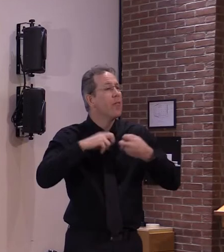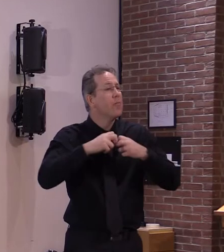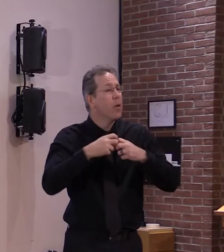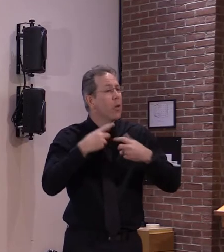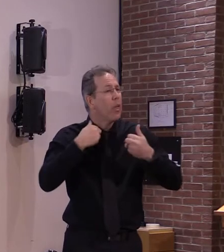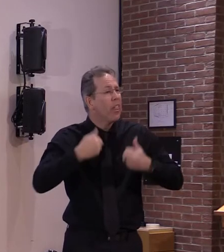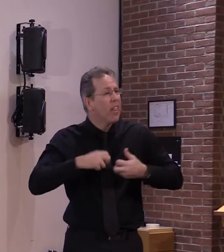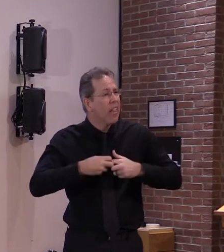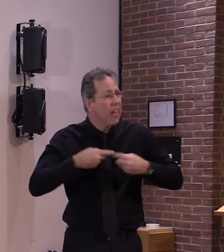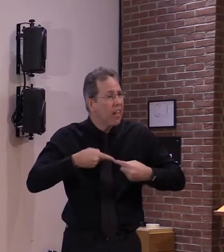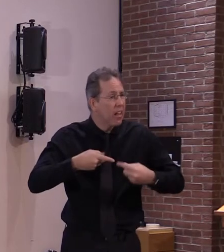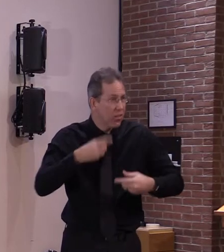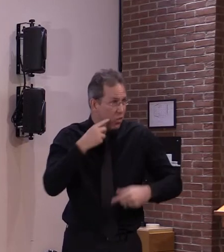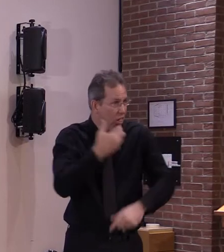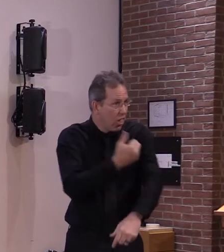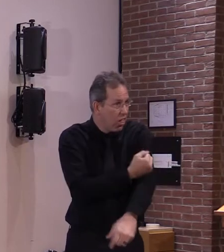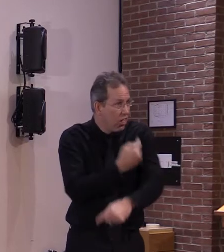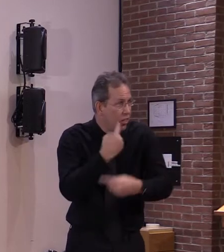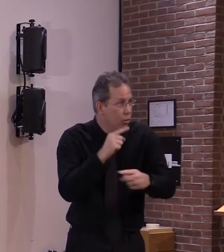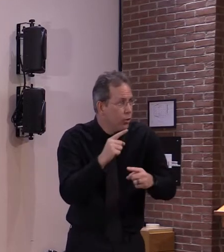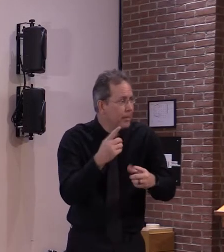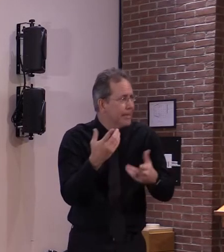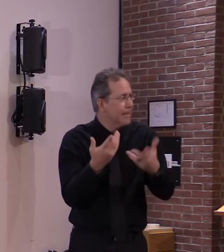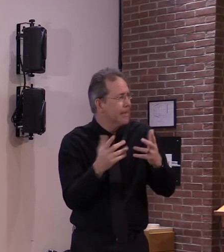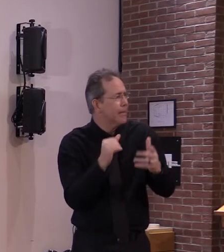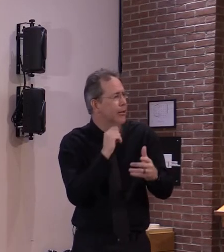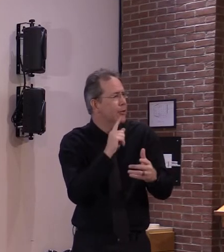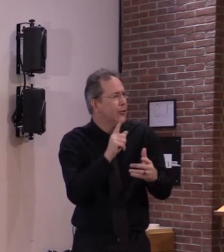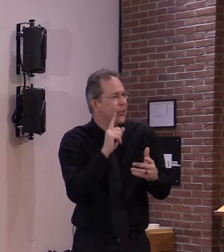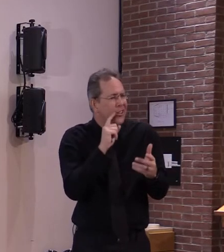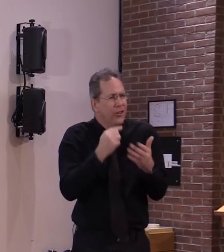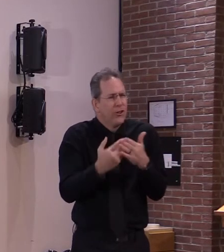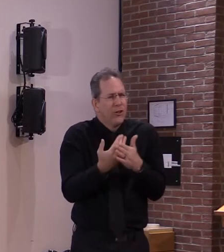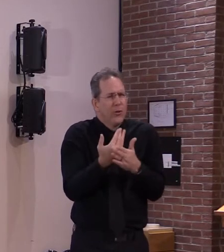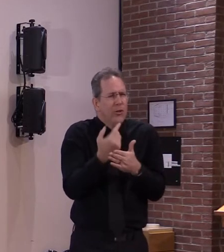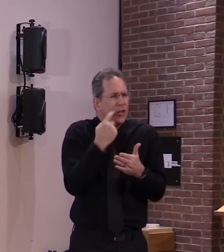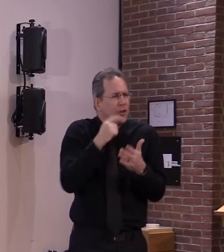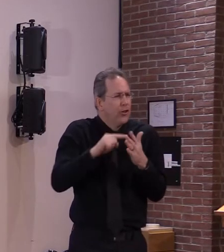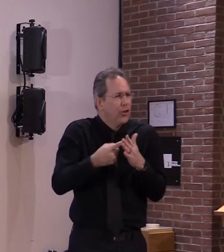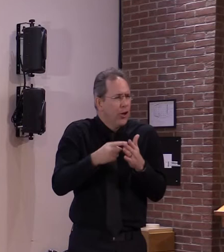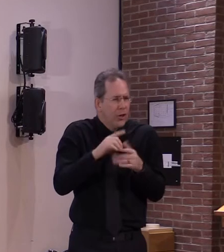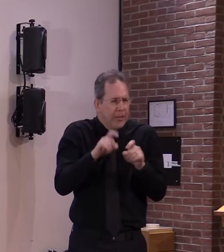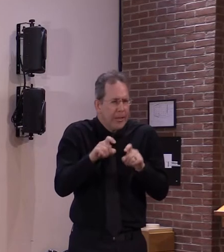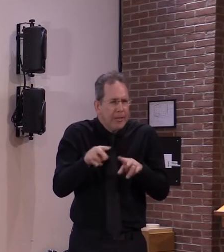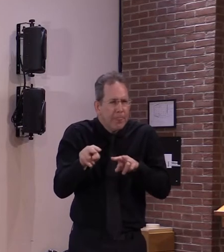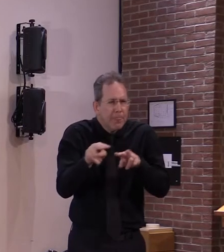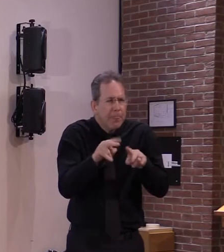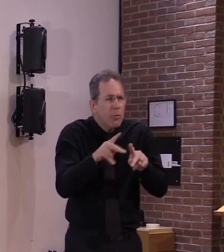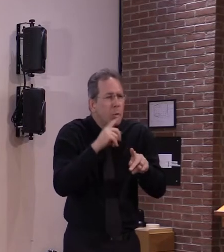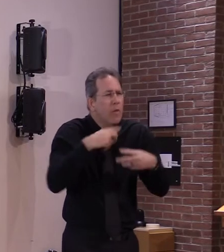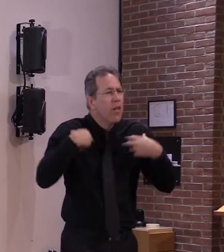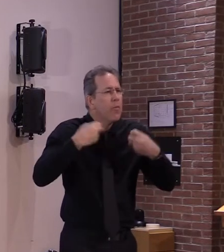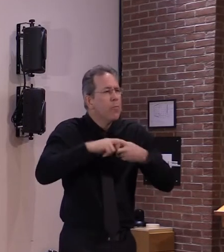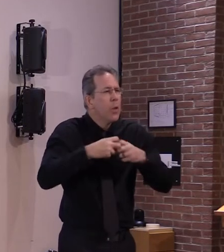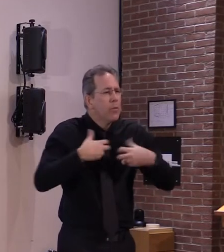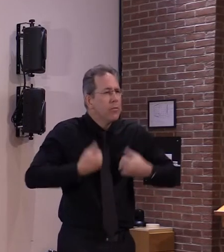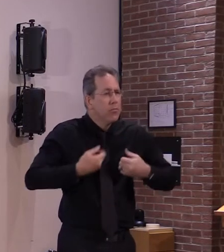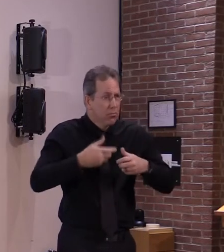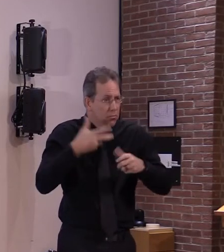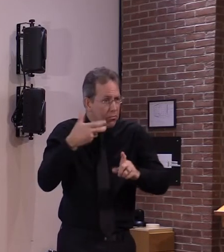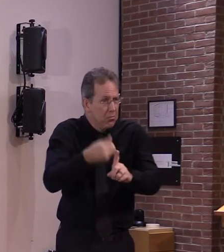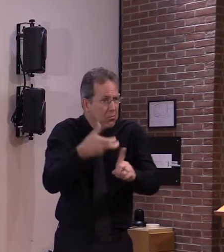there yet if one person would benefit more than another person but i think it's very encouraging